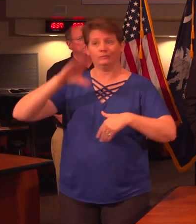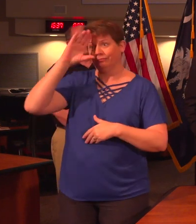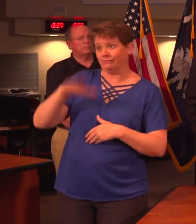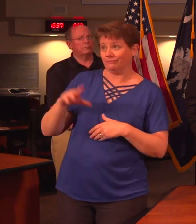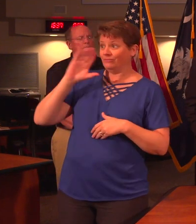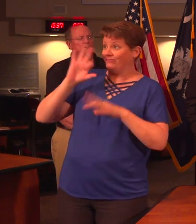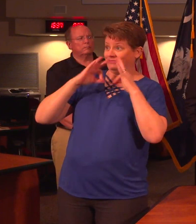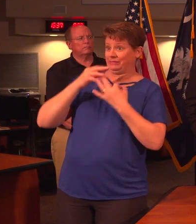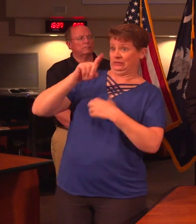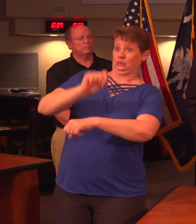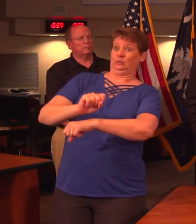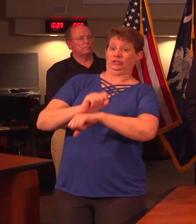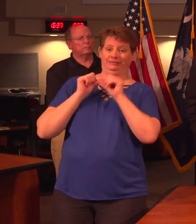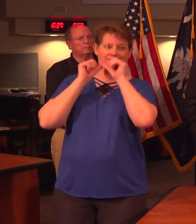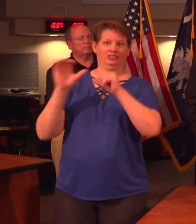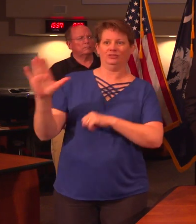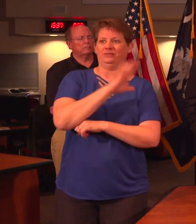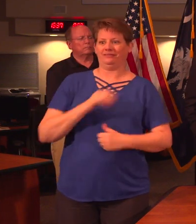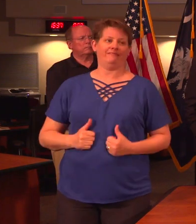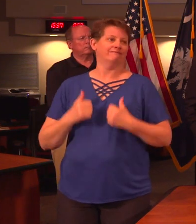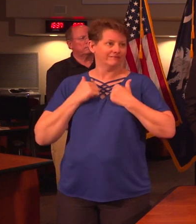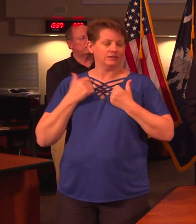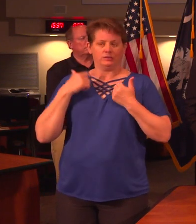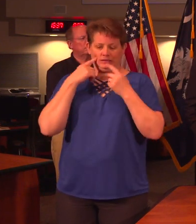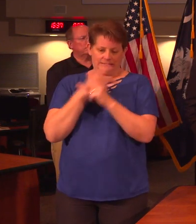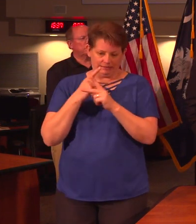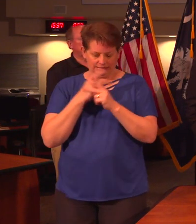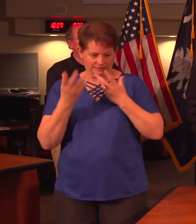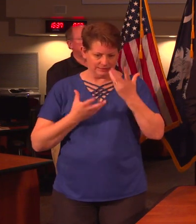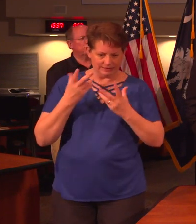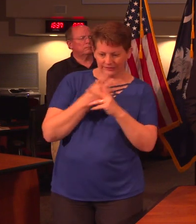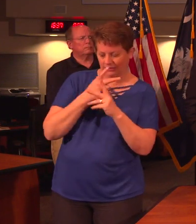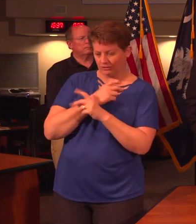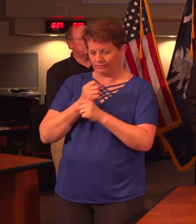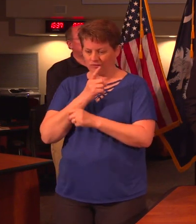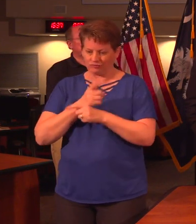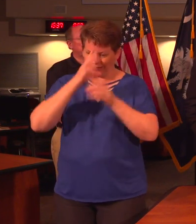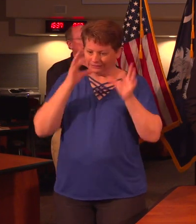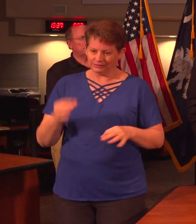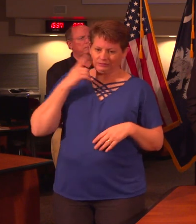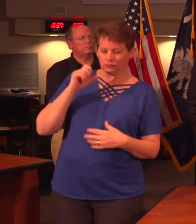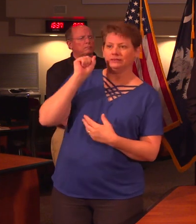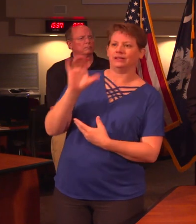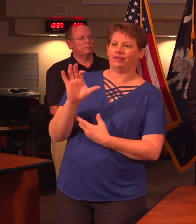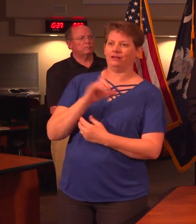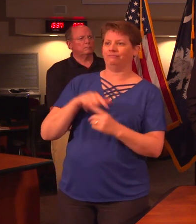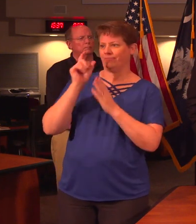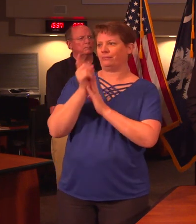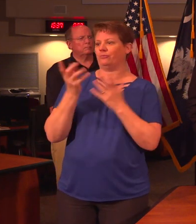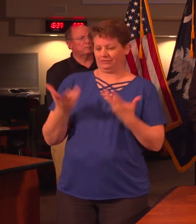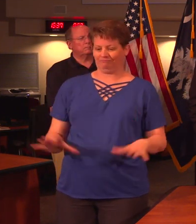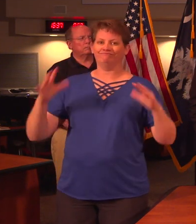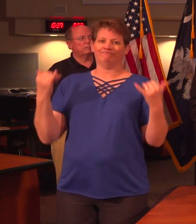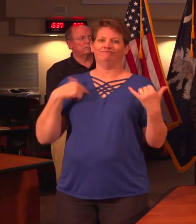families to be able to work and continue on their lives. So we tried as hard as we could to make the right decision for South Carolina, but that moment has